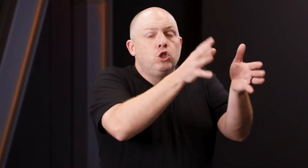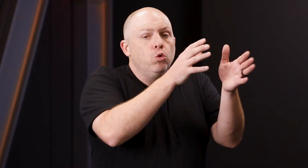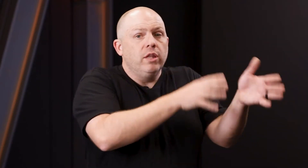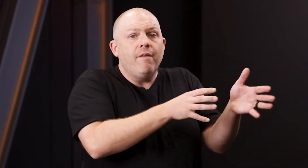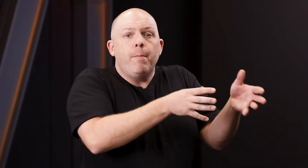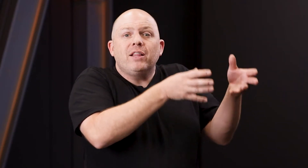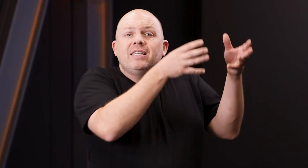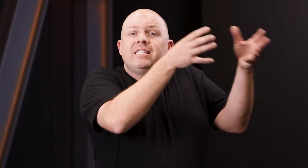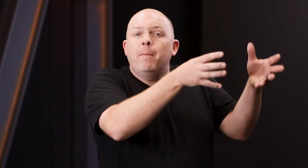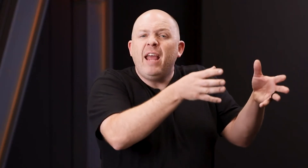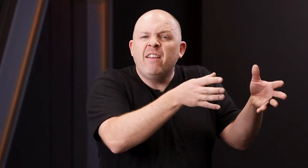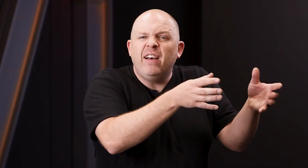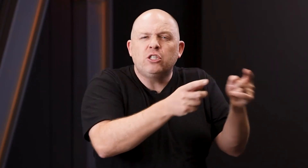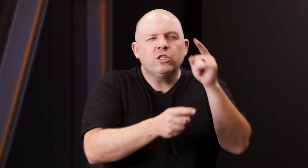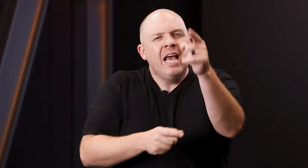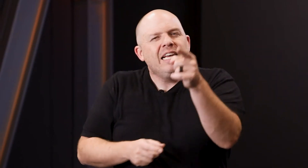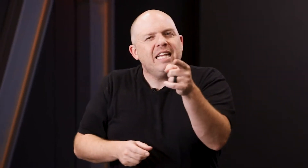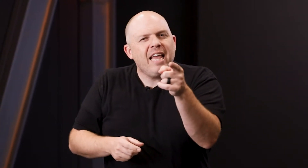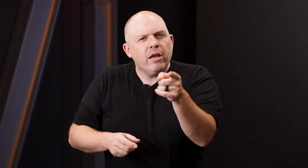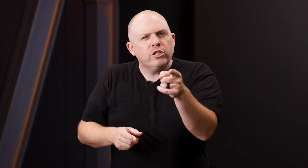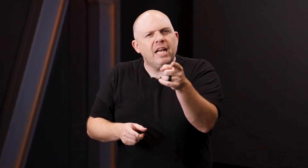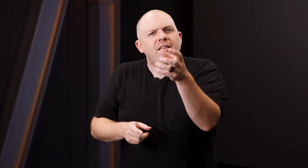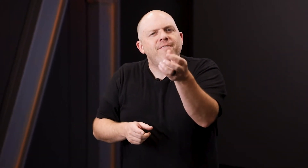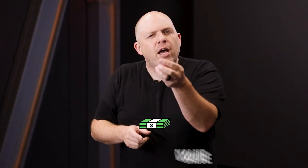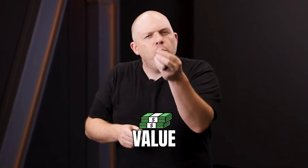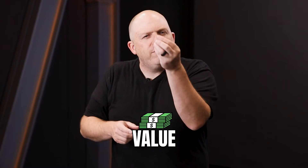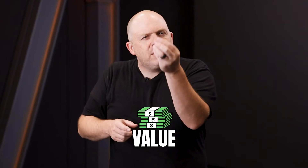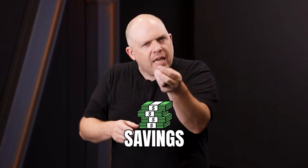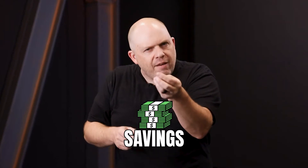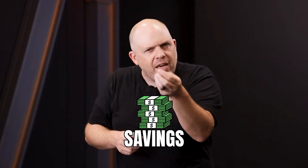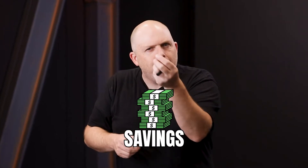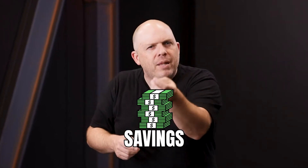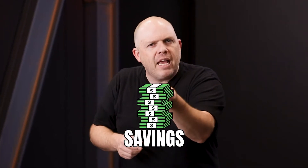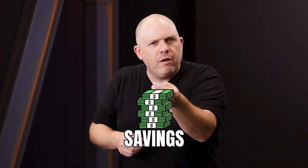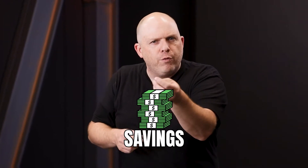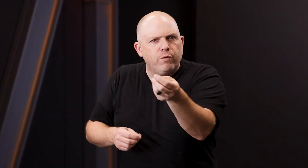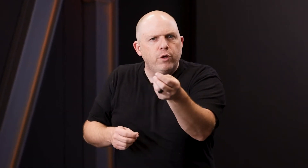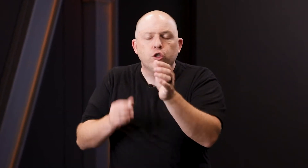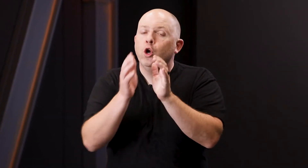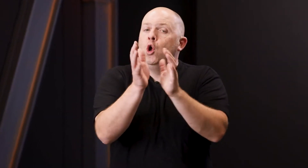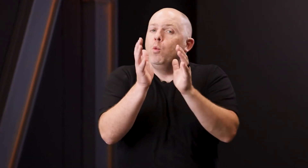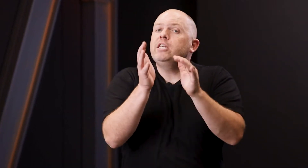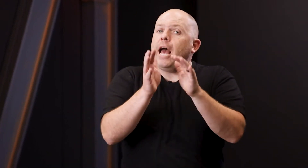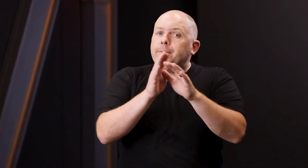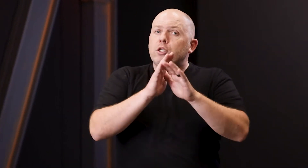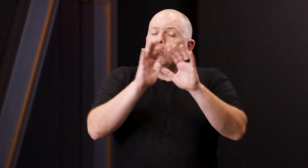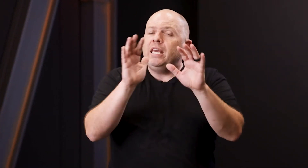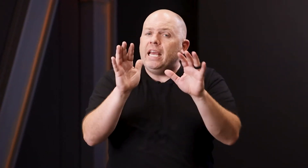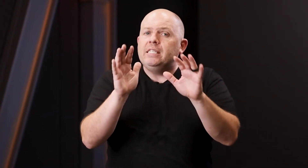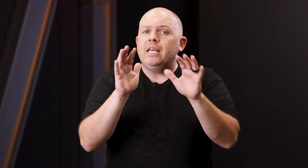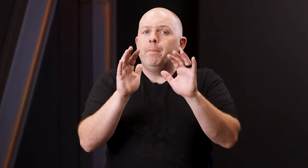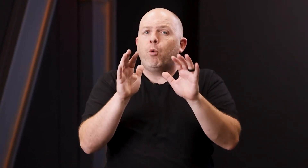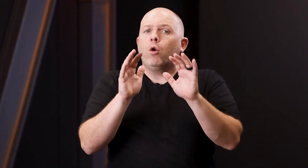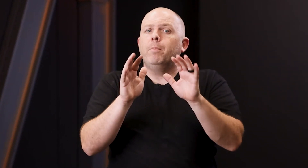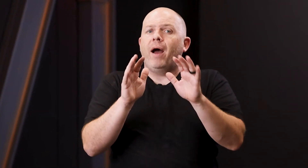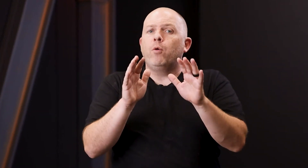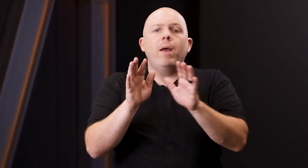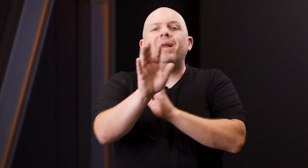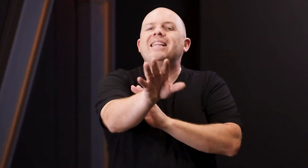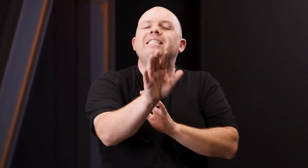do love about the someday investors is that they understand the value of saving and planning for the future, which absolutely is important, by the way. But at the